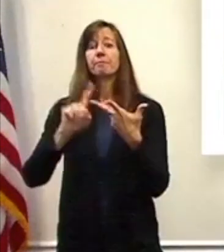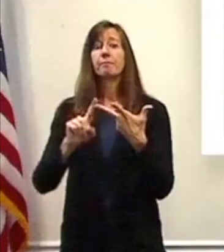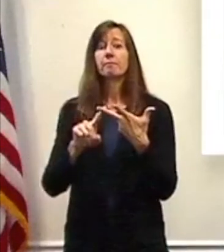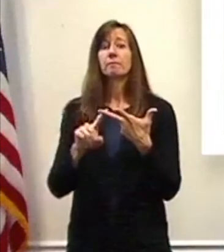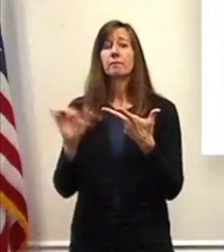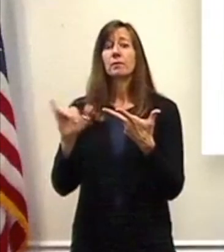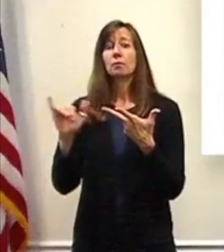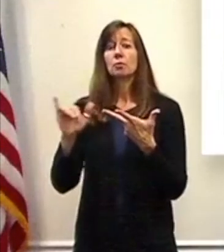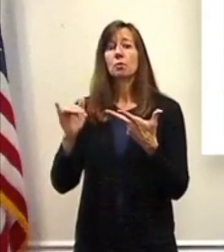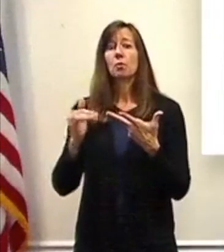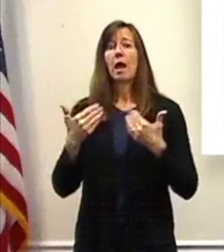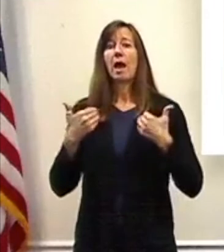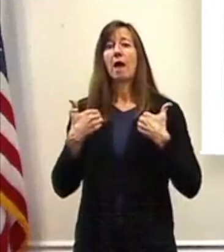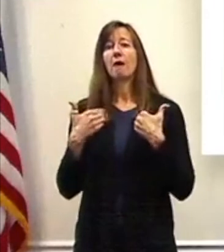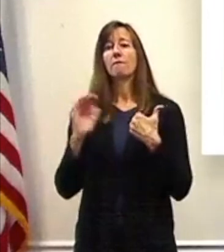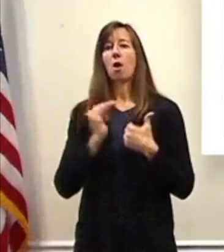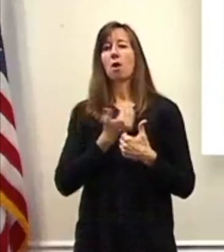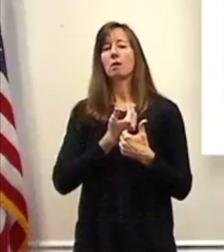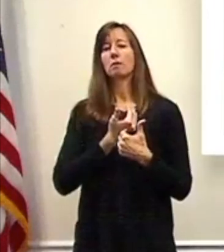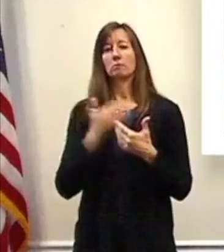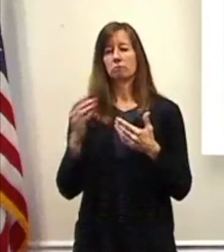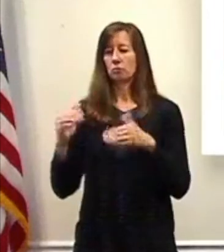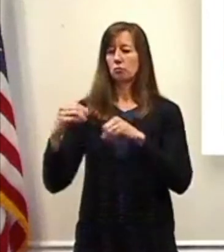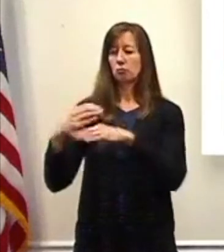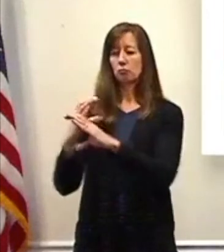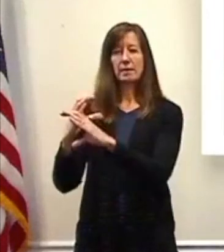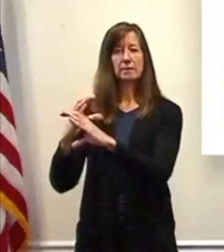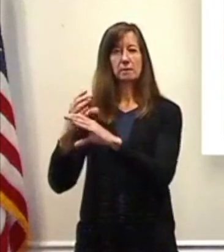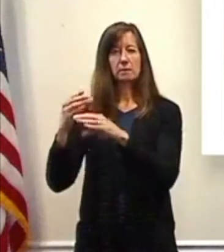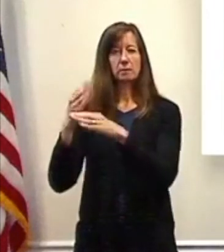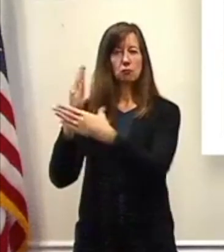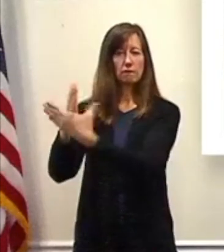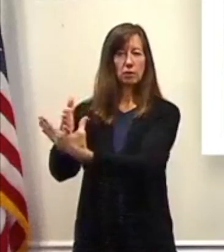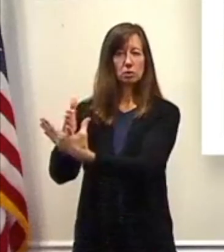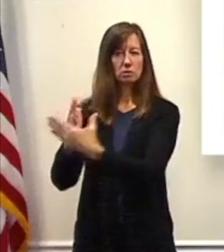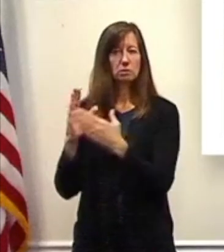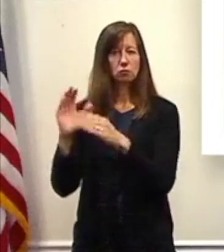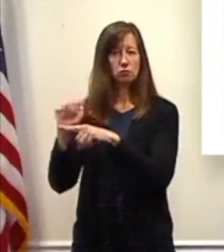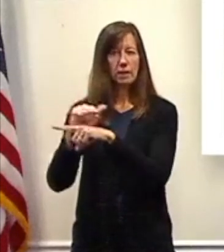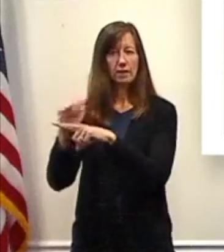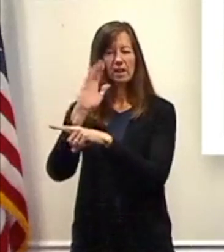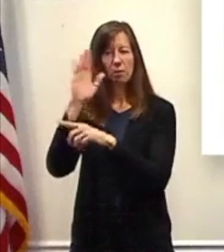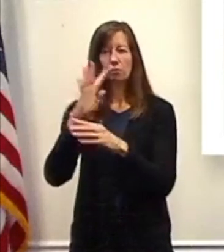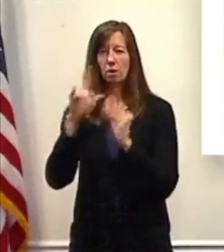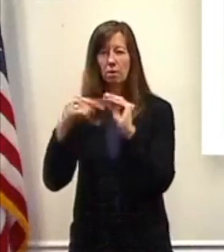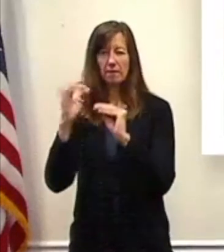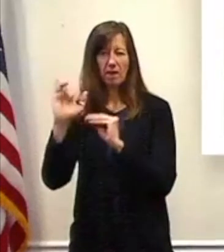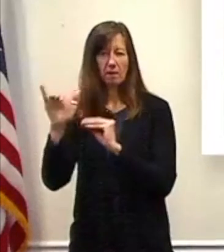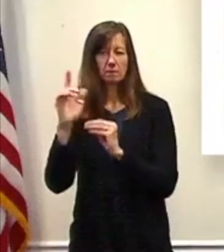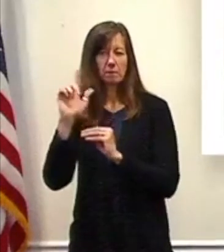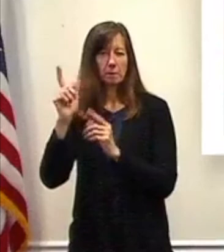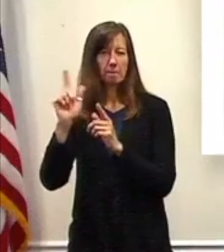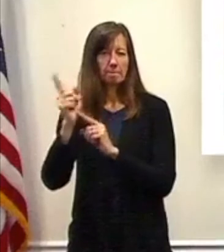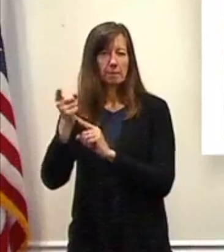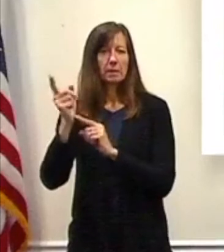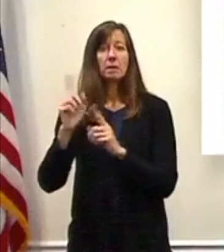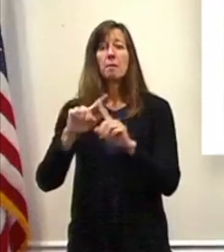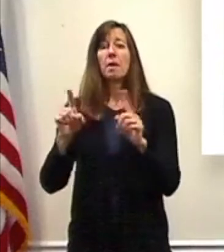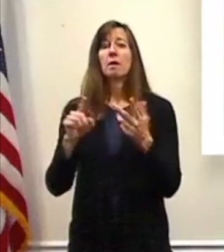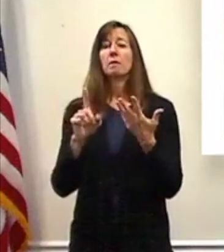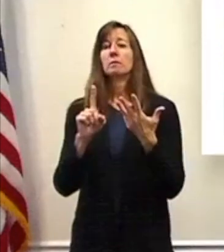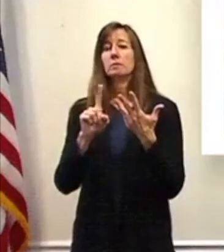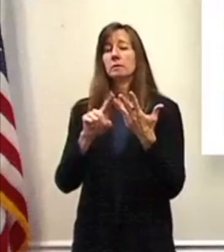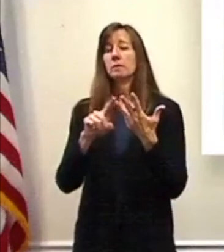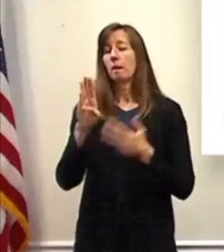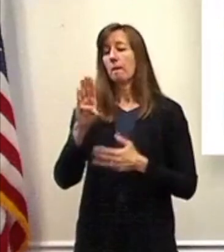crisis intervention training, I'll mention that in a moment, procedural justice and implicit bias training. This training has been evidence-based.